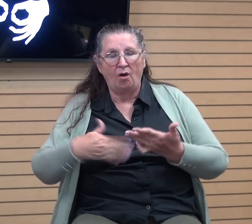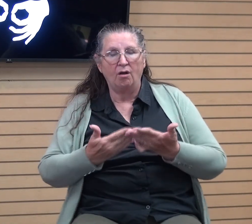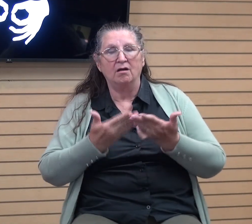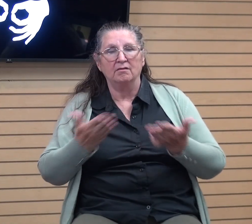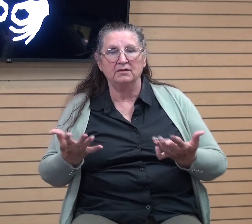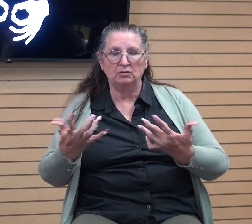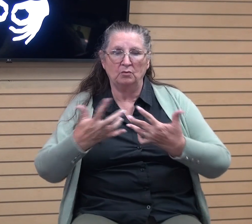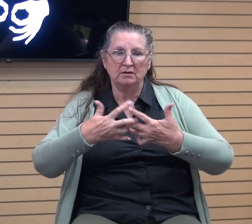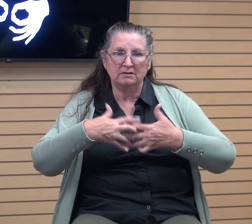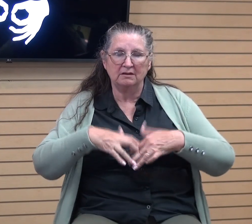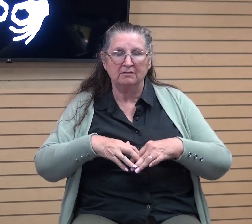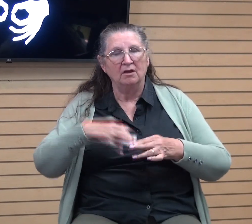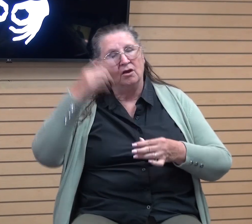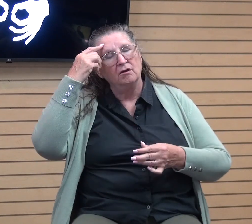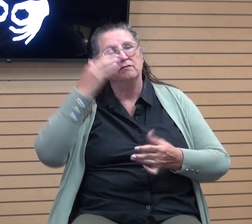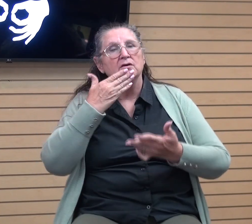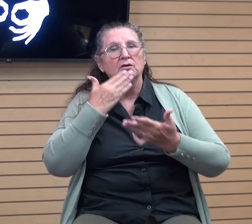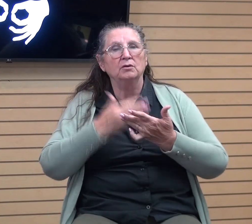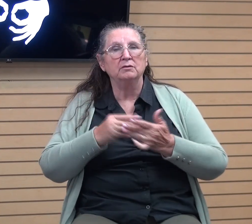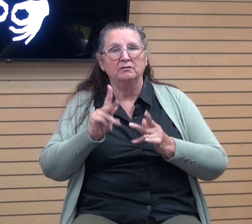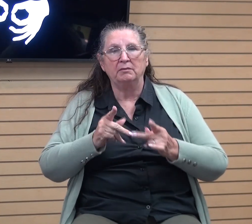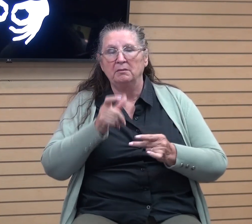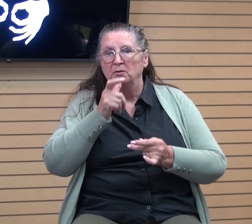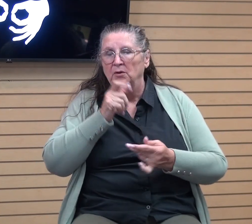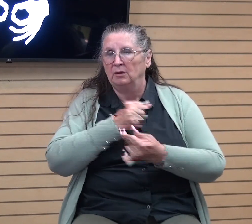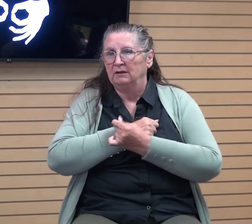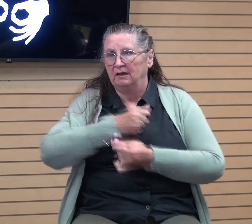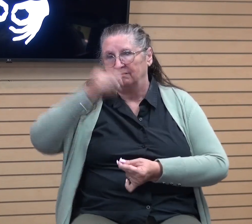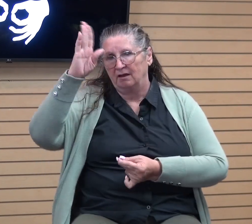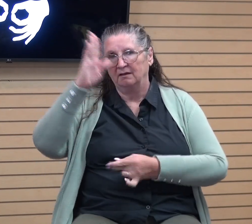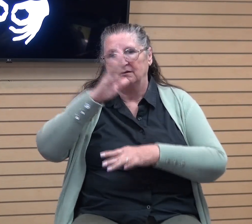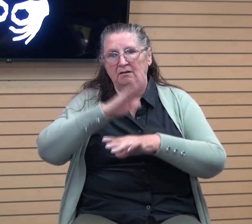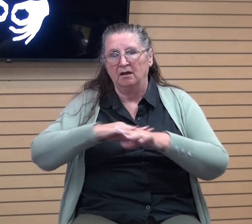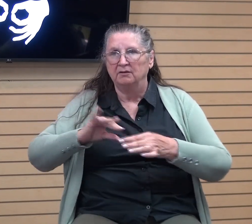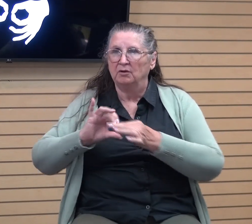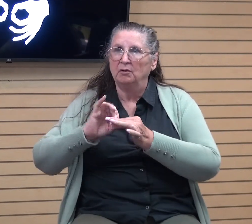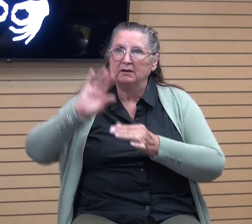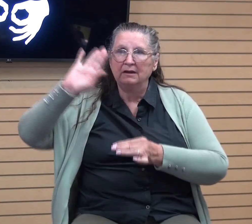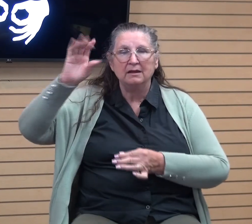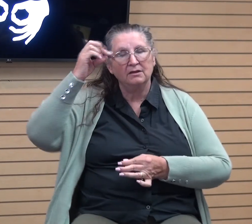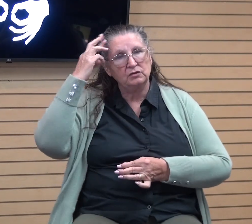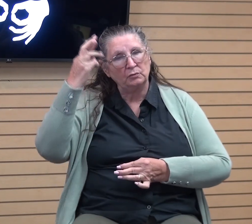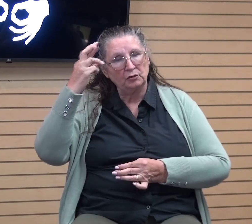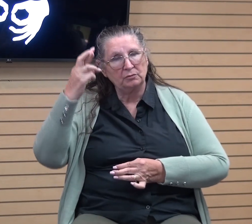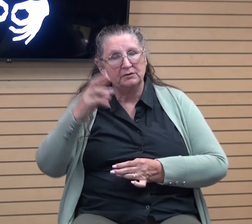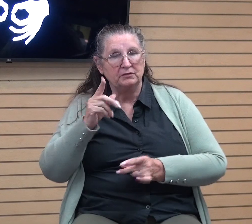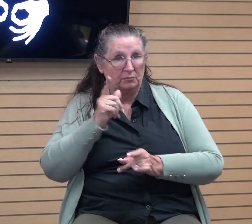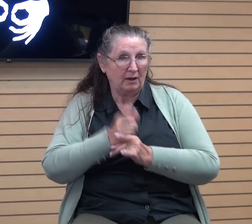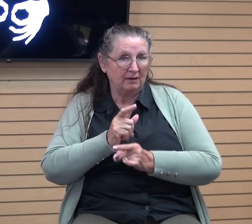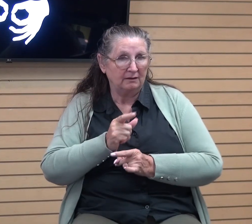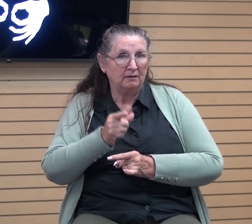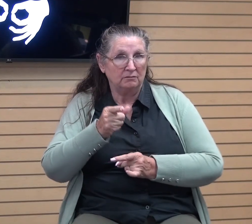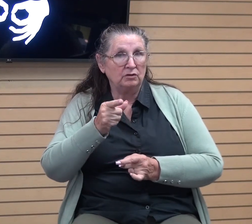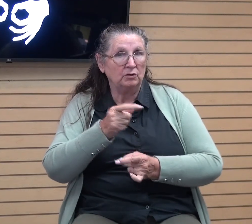together for good to those who love God, to those who are called according to his purpose, right? So, do you love God?